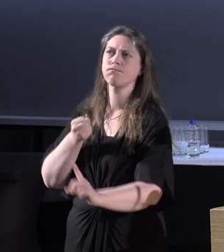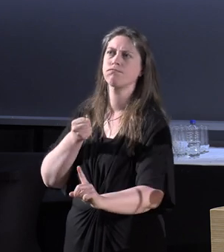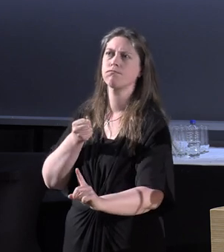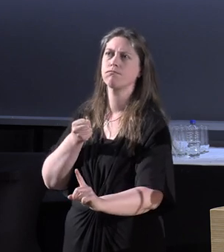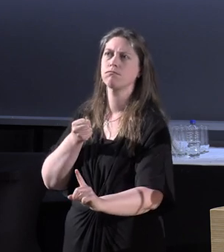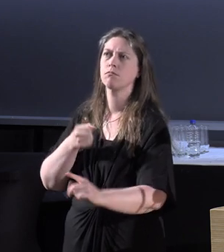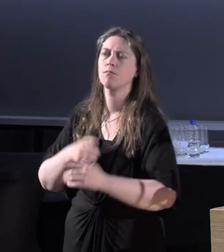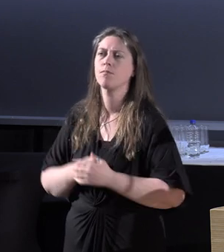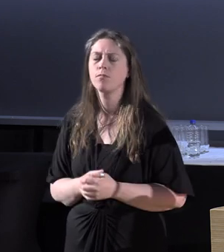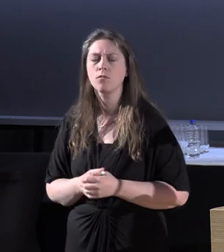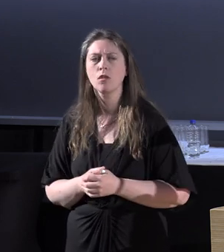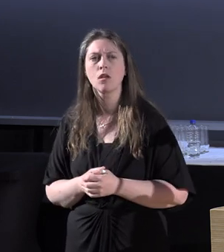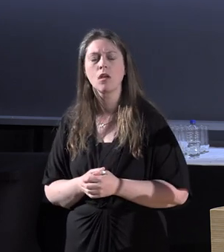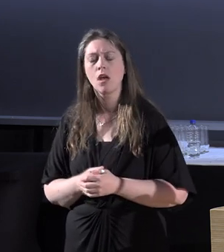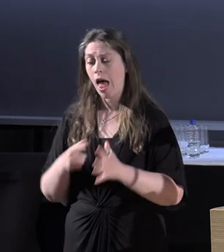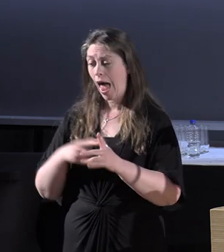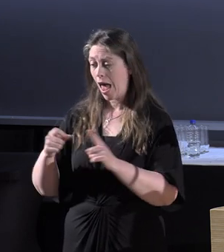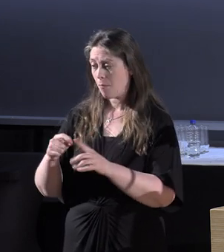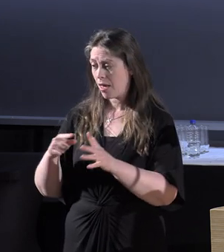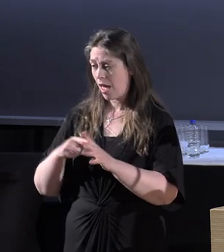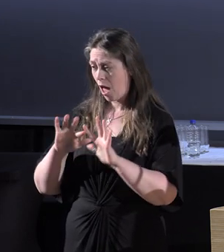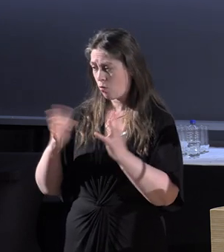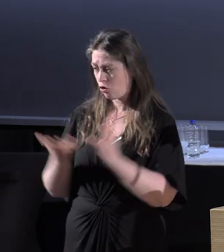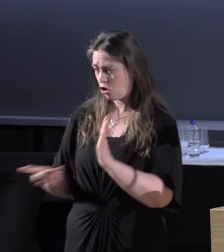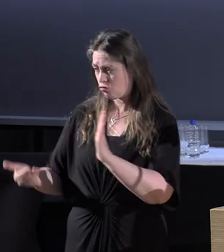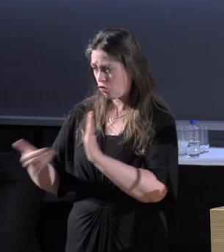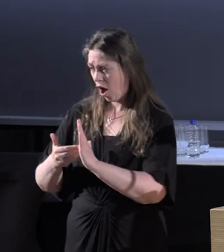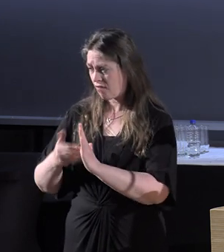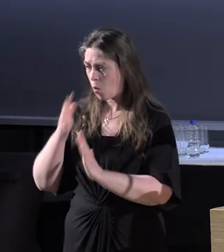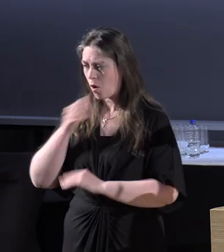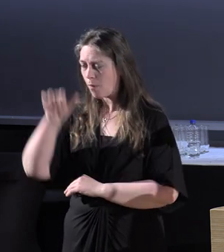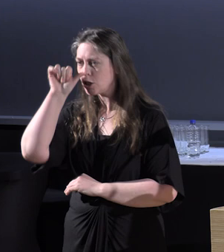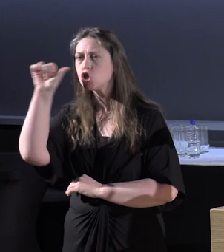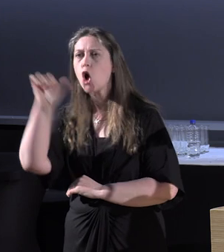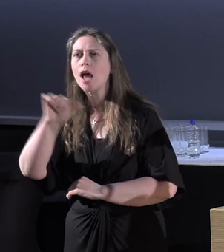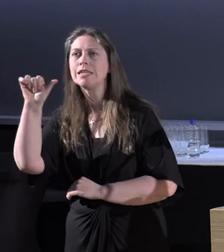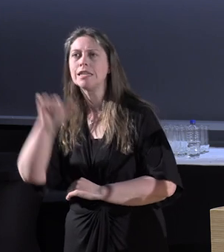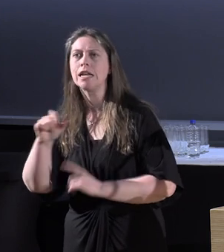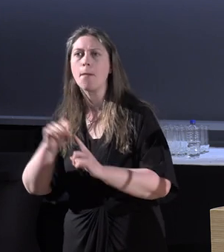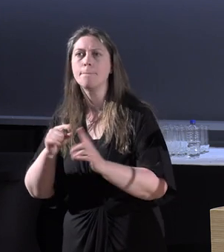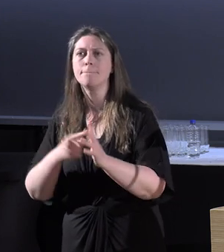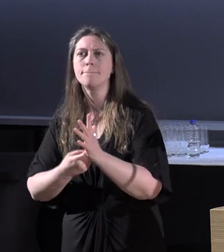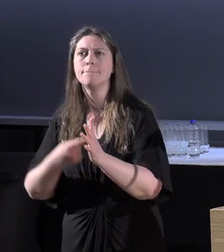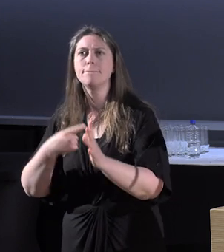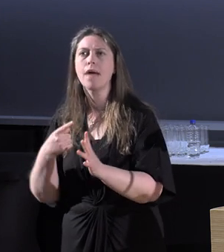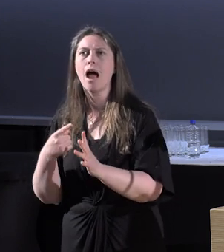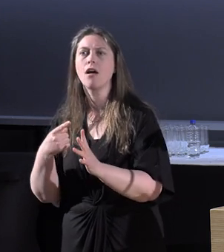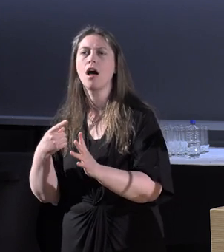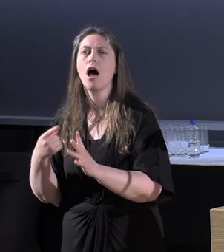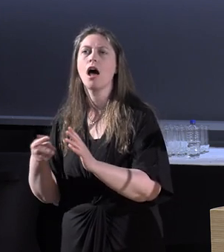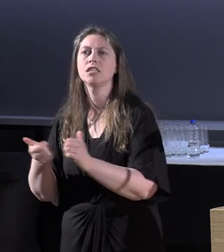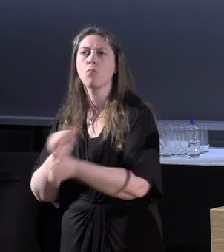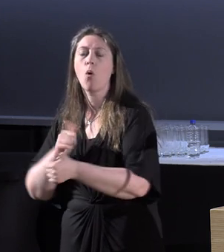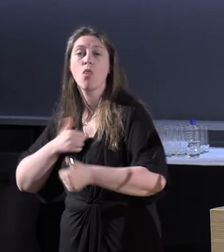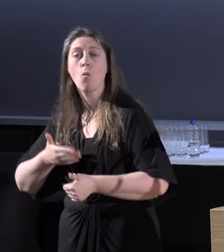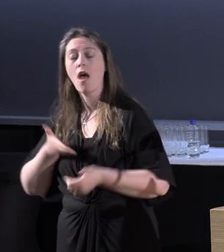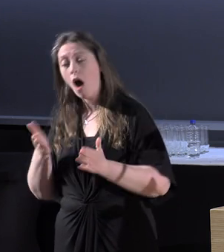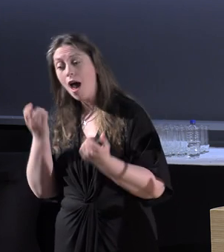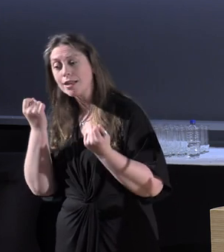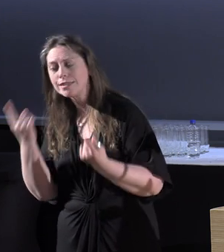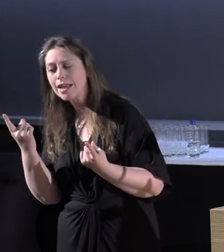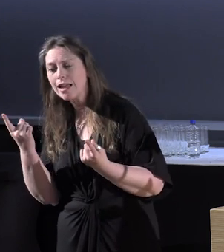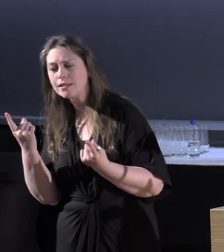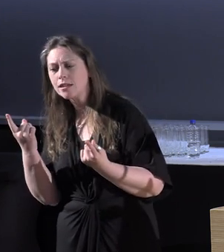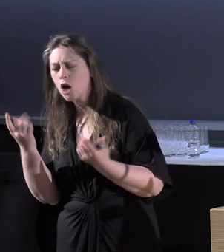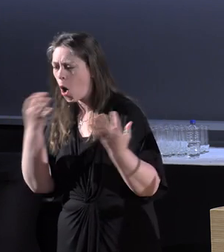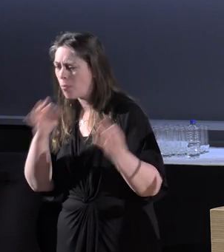19-year-old to the APA world, which was parasport as I know it, and started to take observations